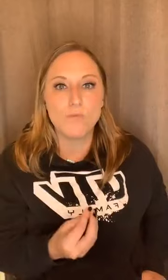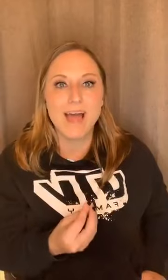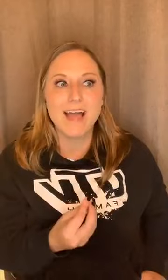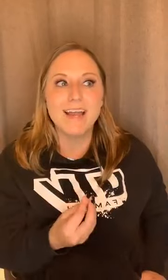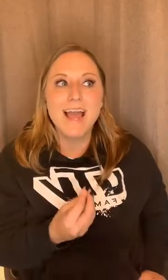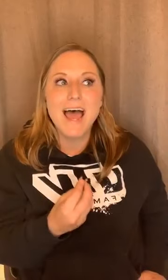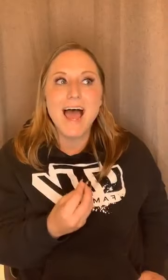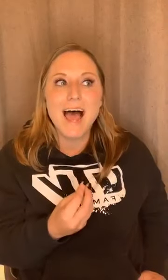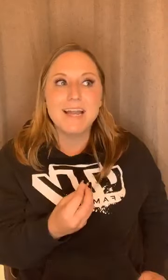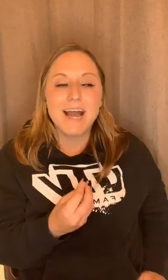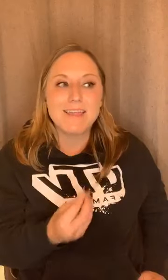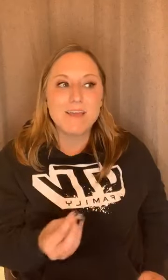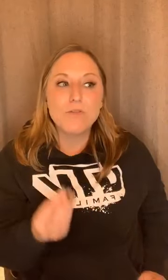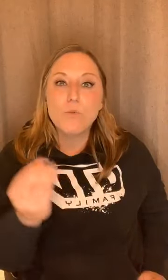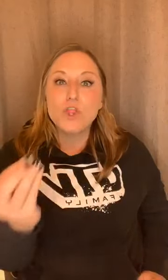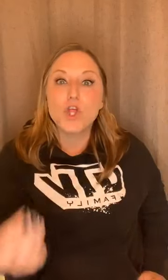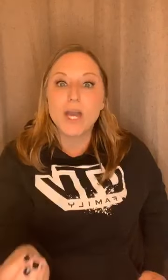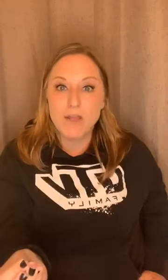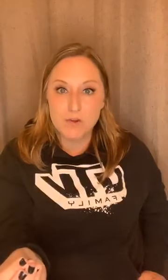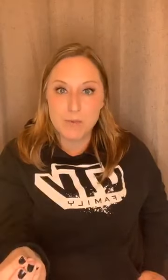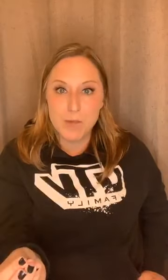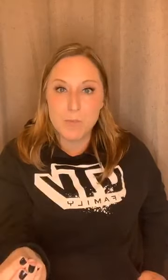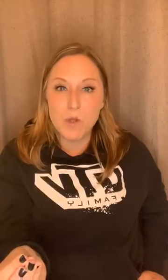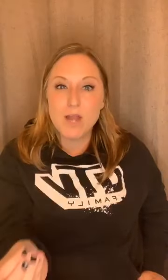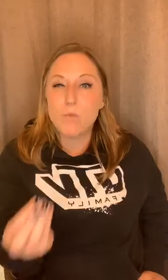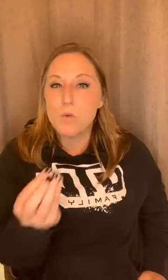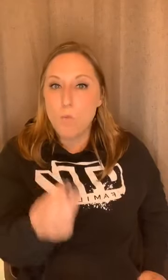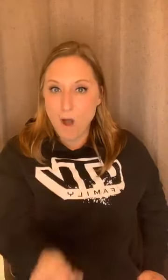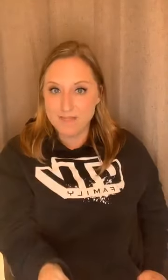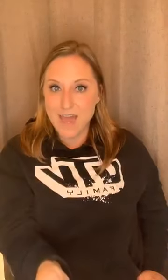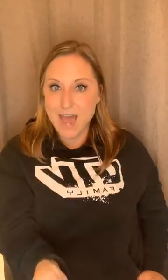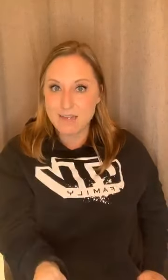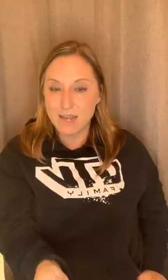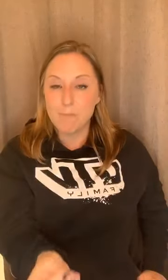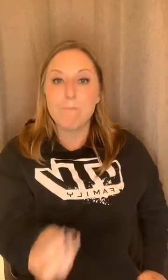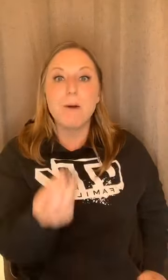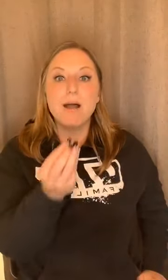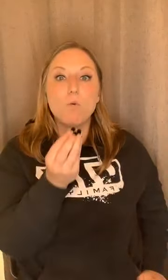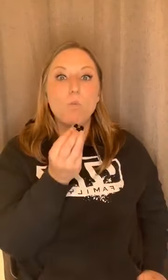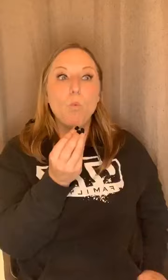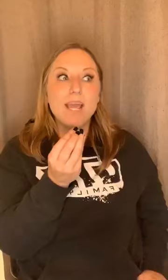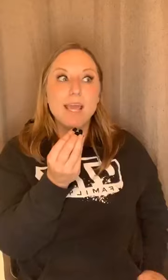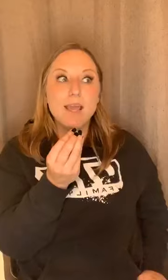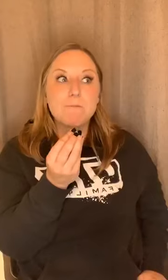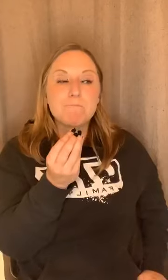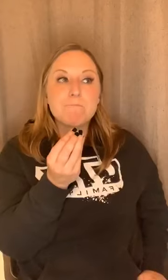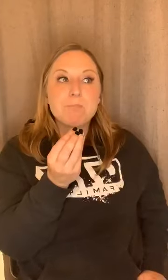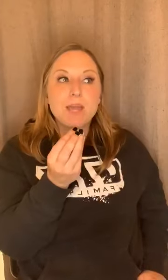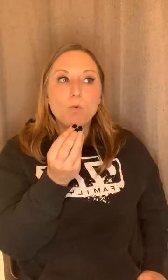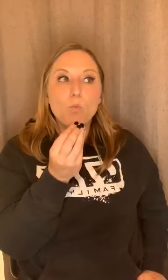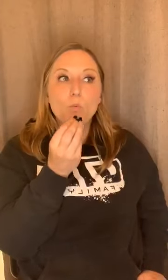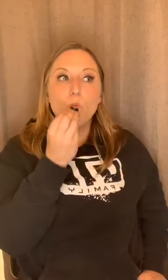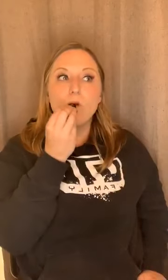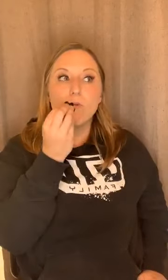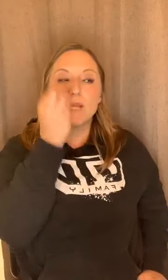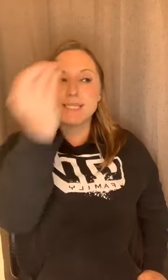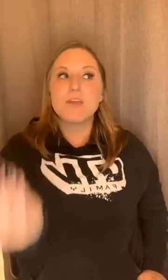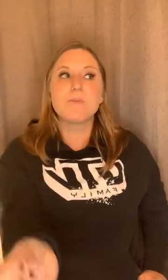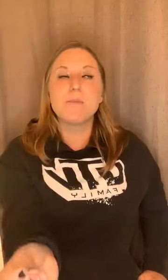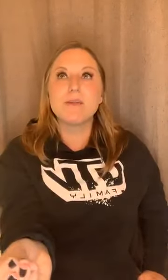that. And I think that we look at other people and we want that, but we, we see other people living